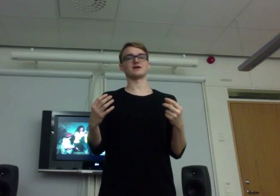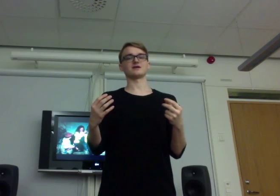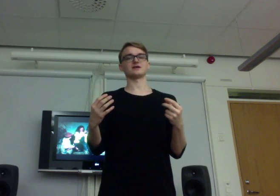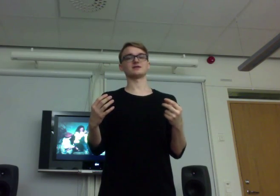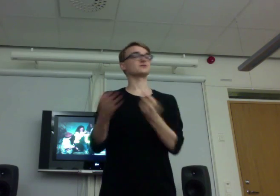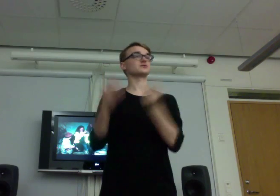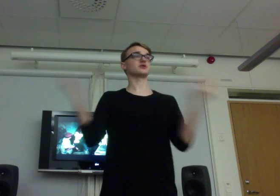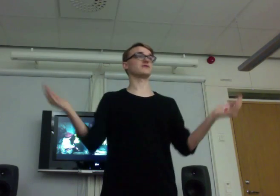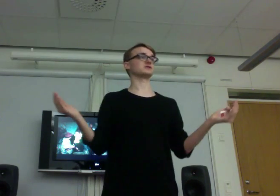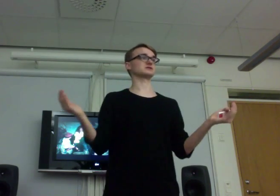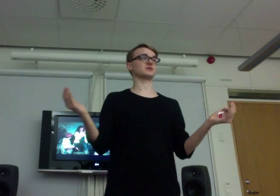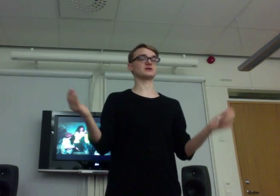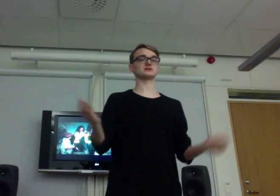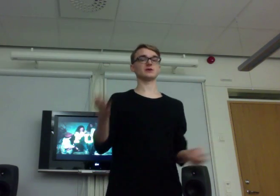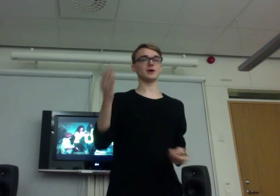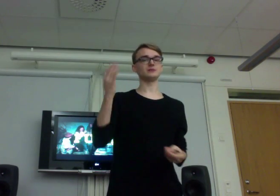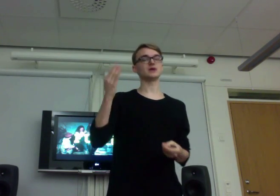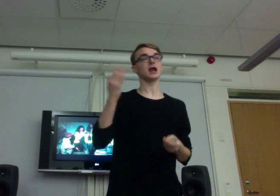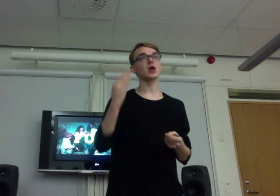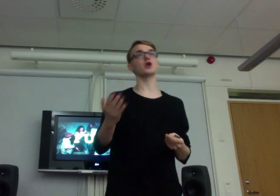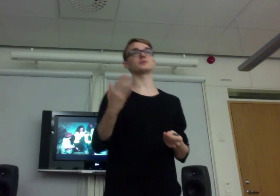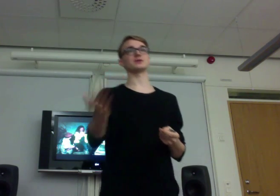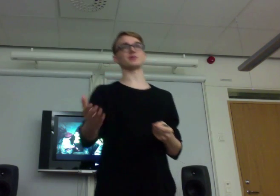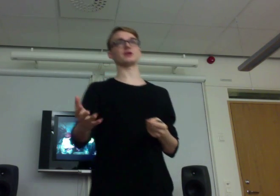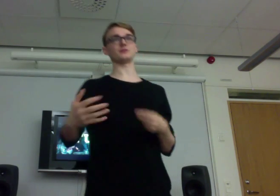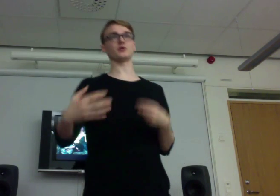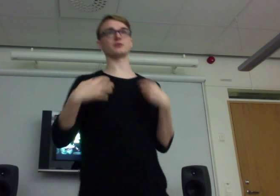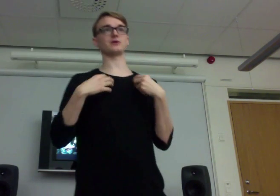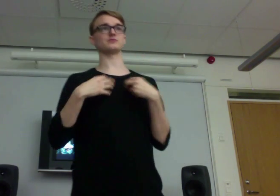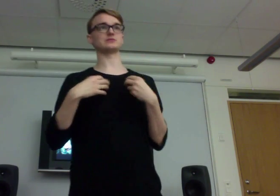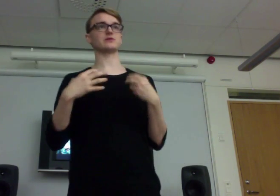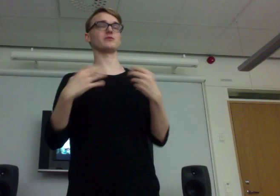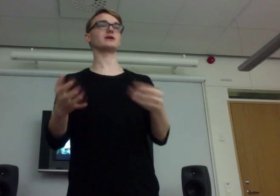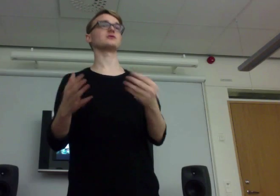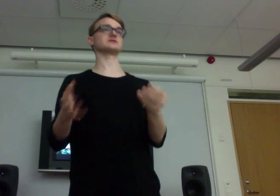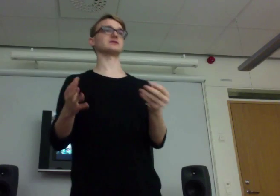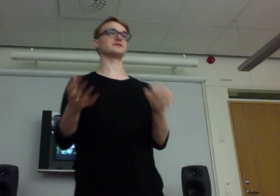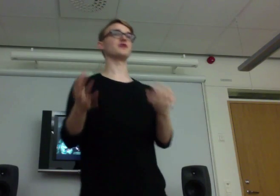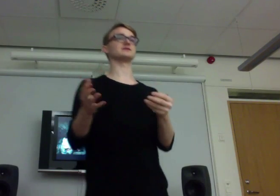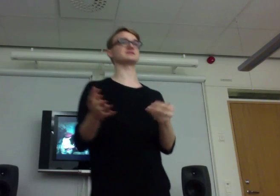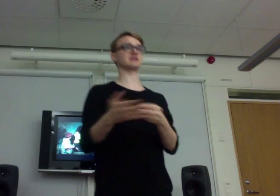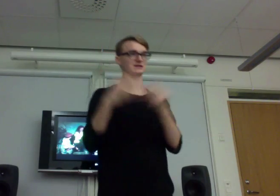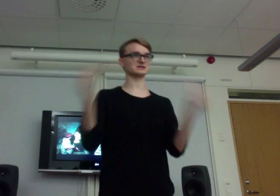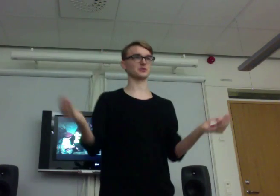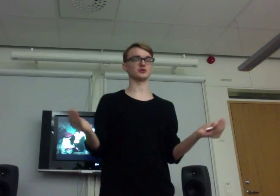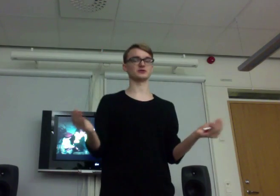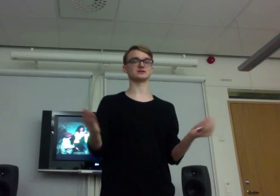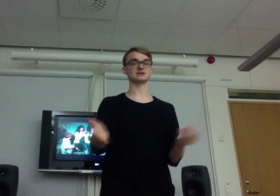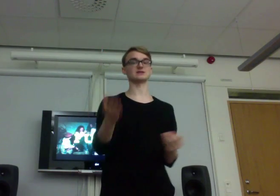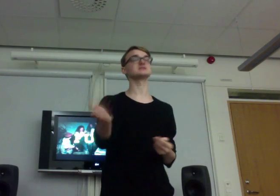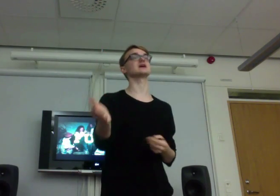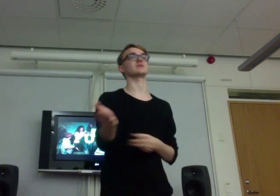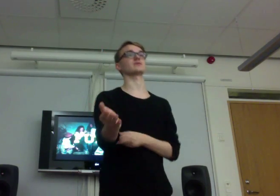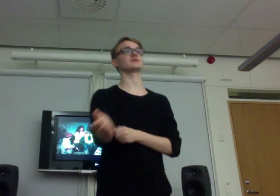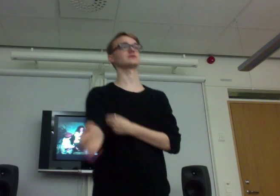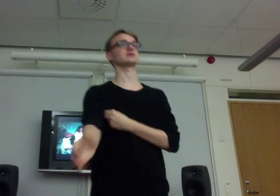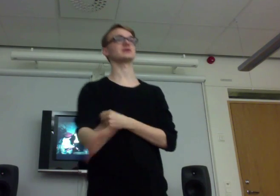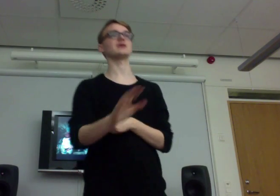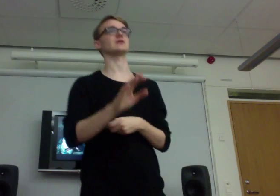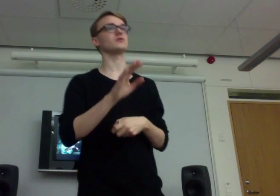That was her worst experience. A lot of people, some of my closer friends in this community said that this game. It was